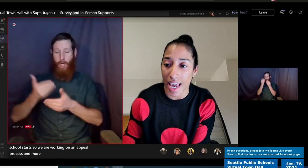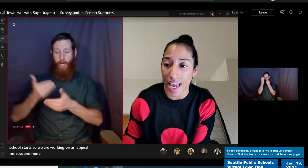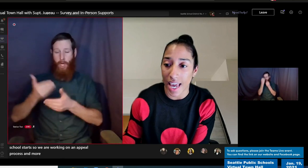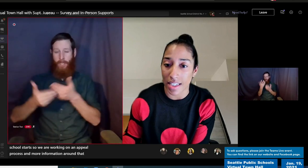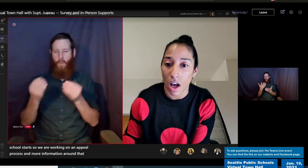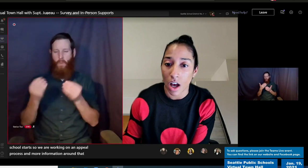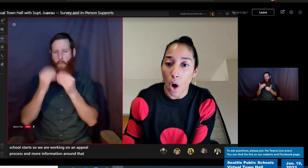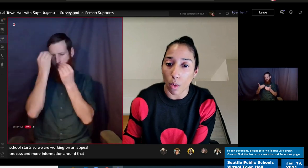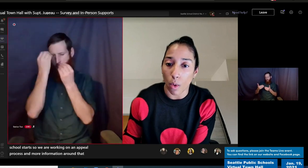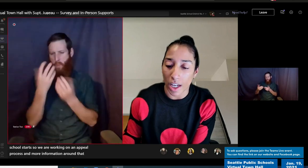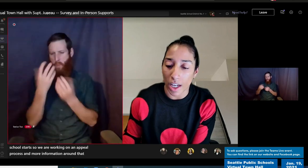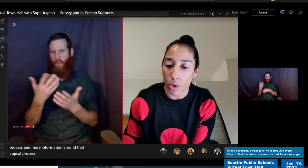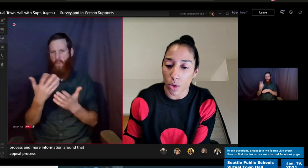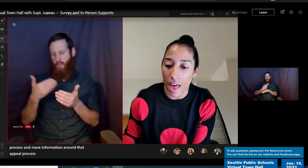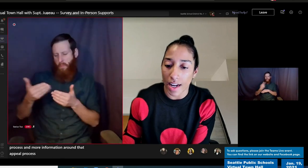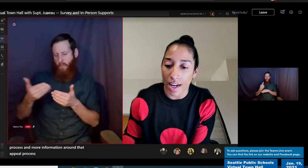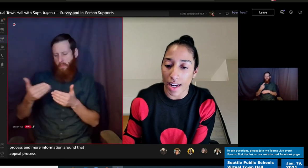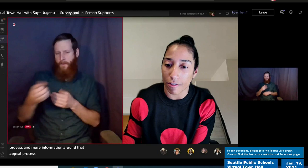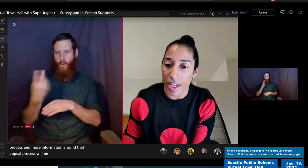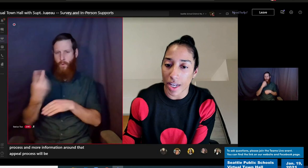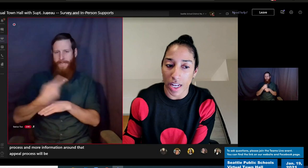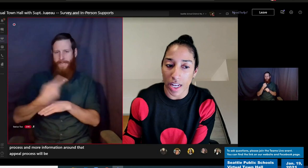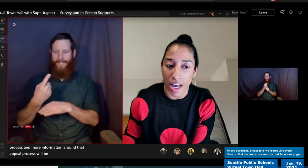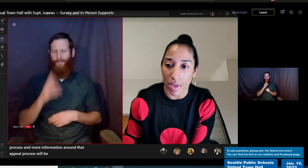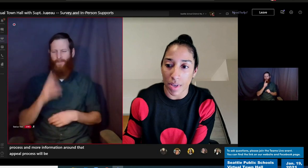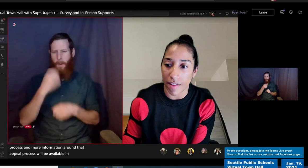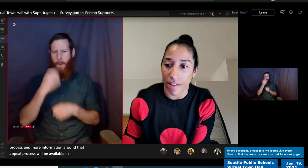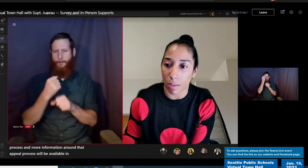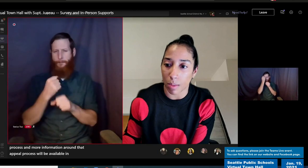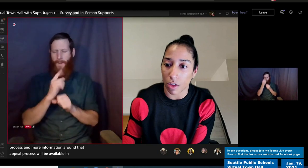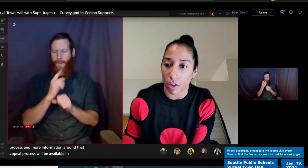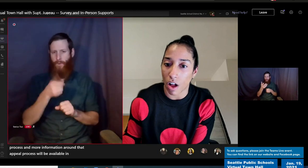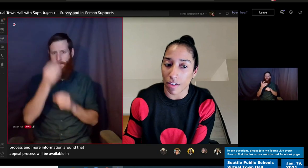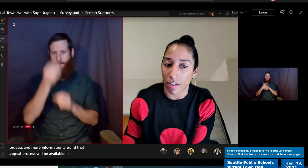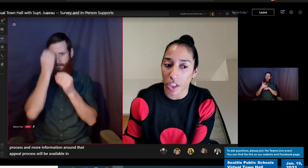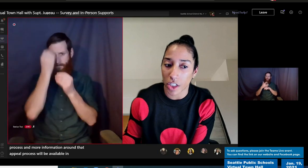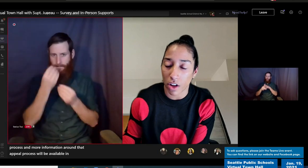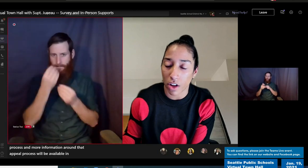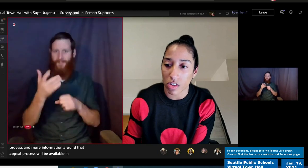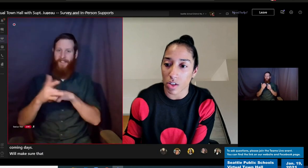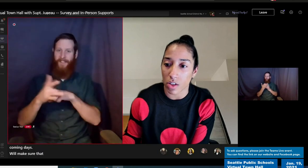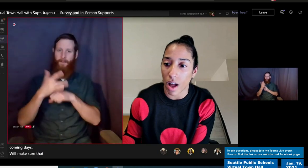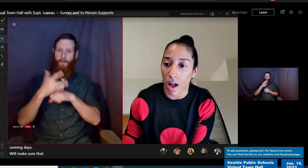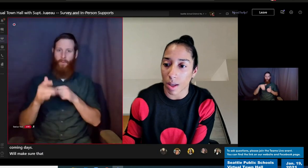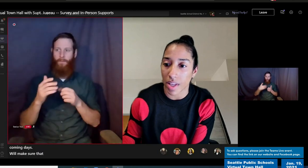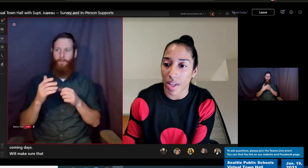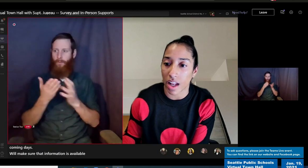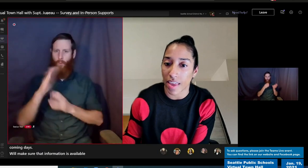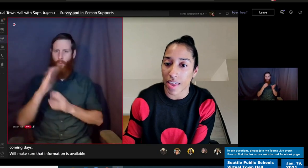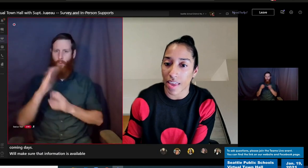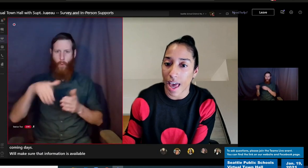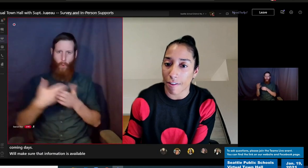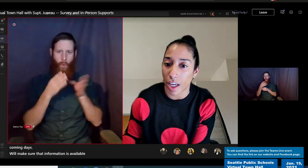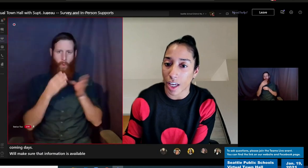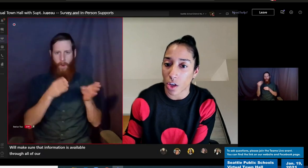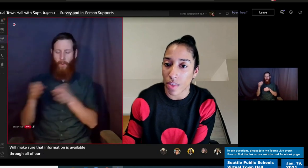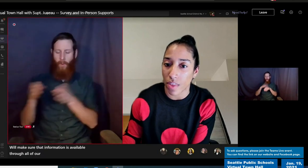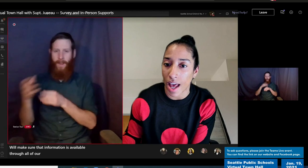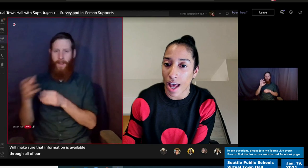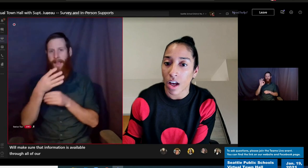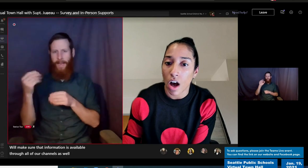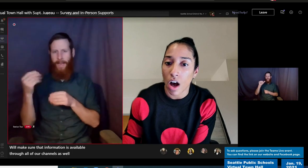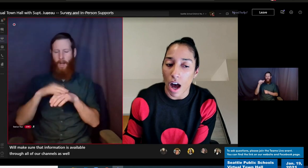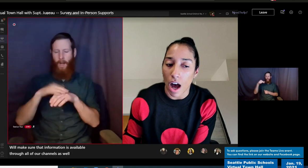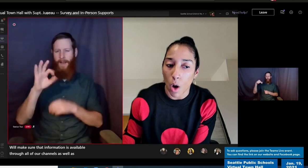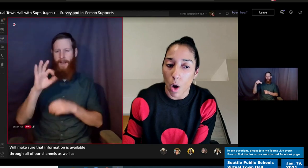days. We'll make sure that information is available through all of our channels as well as updated on the FAQ that.